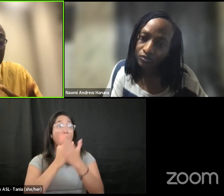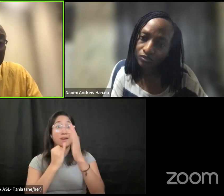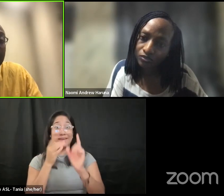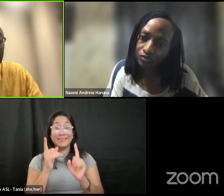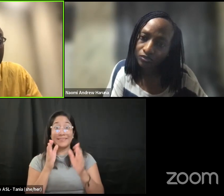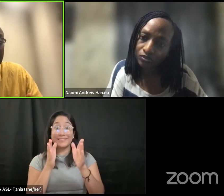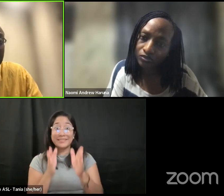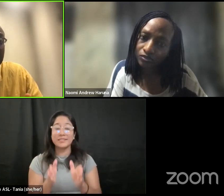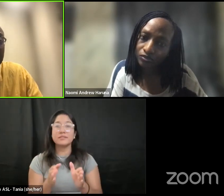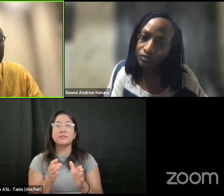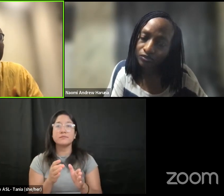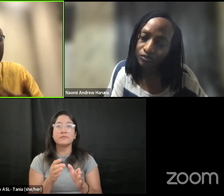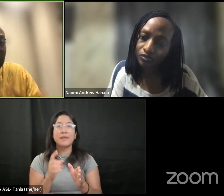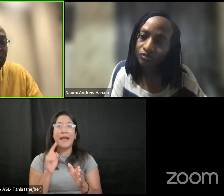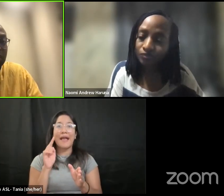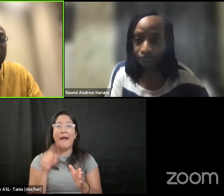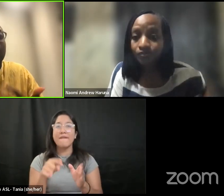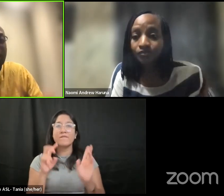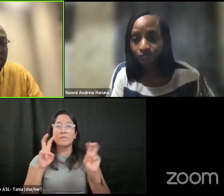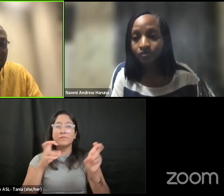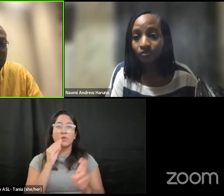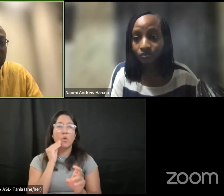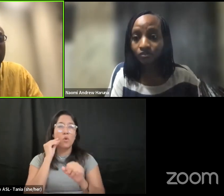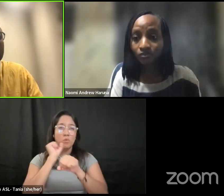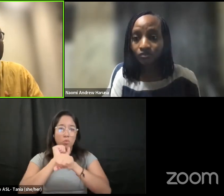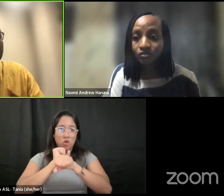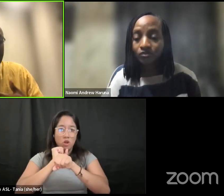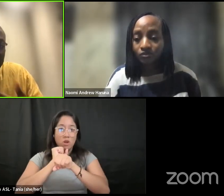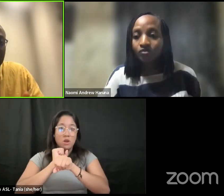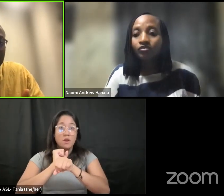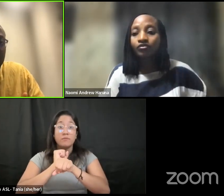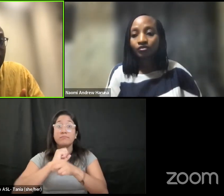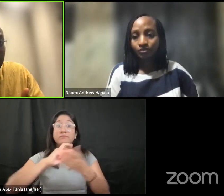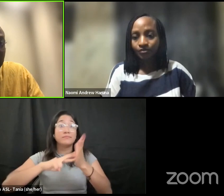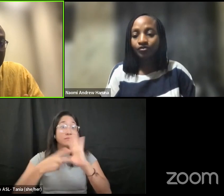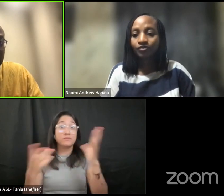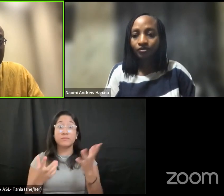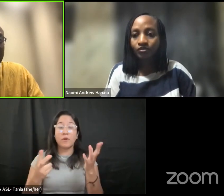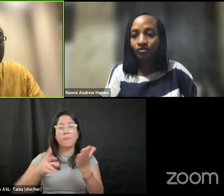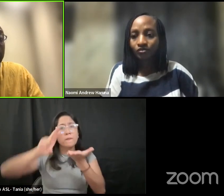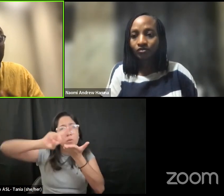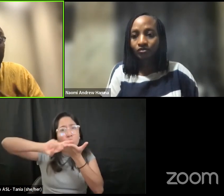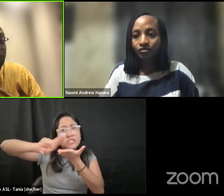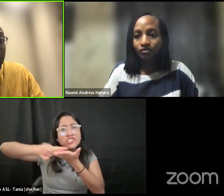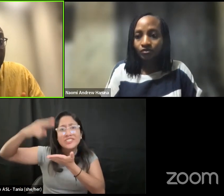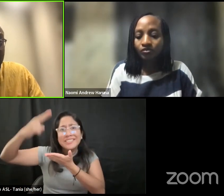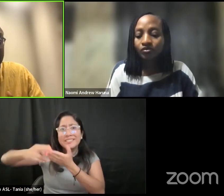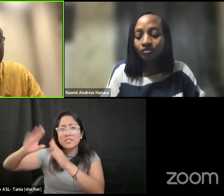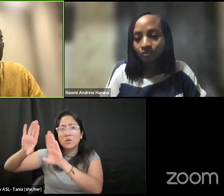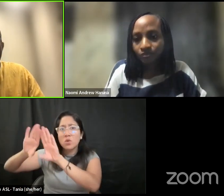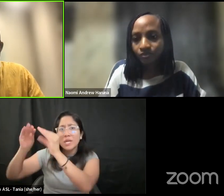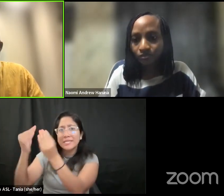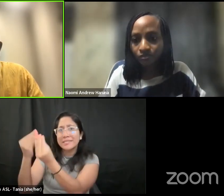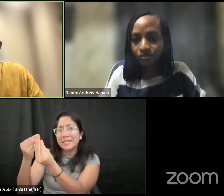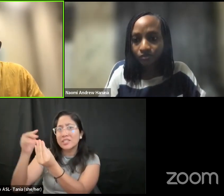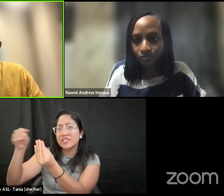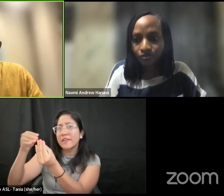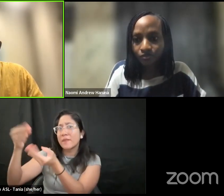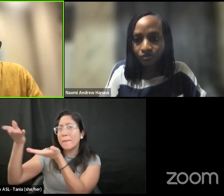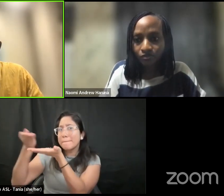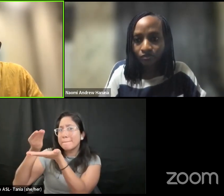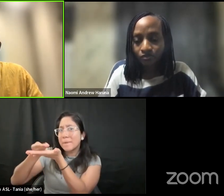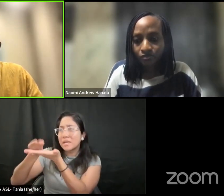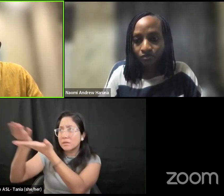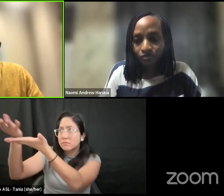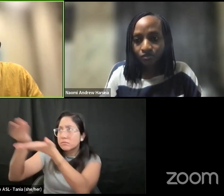do our home work of researching histories of the of organizations of funders um